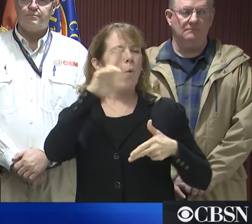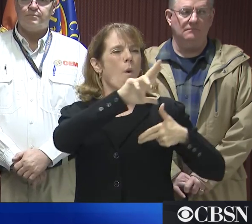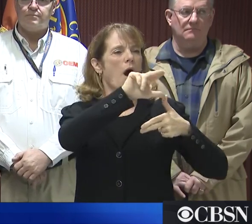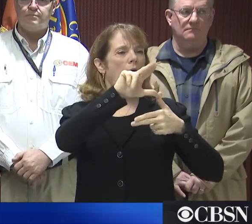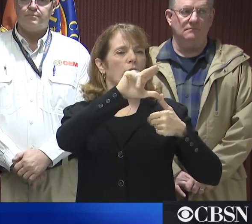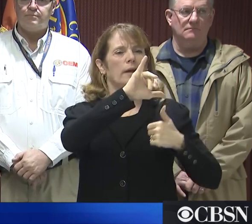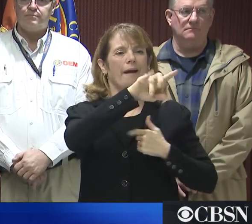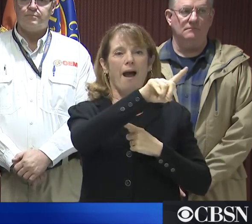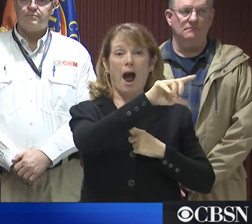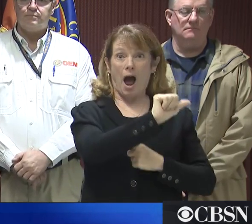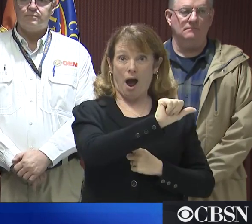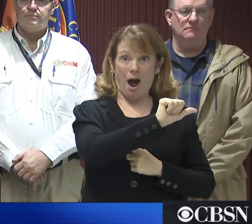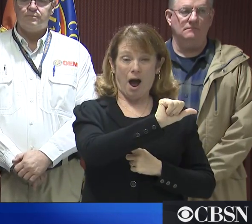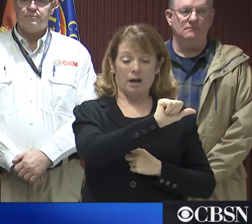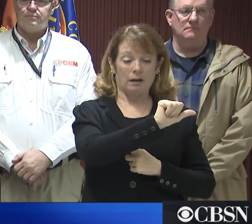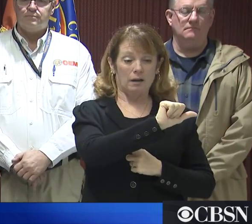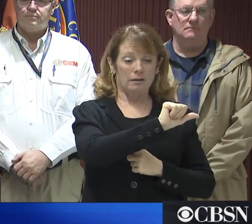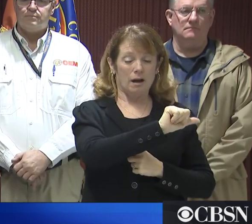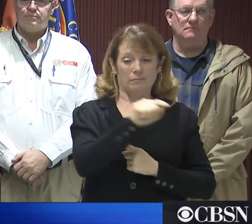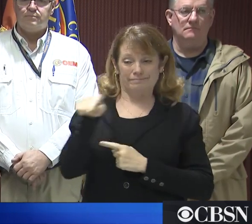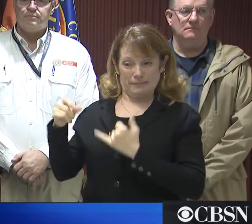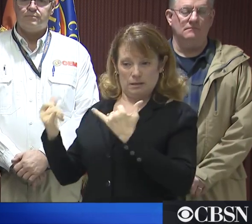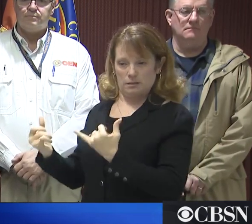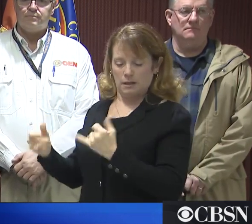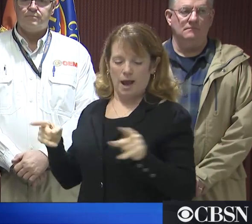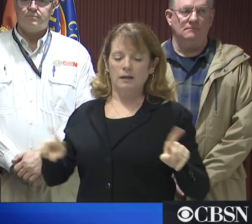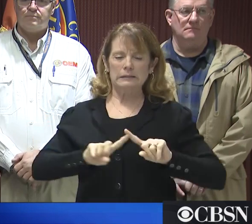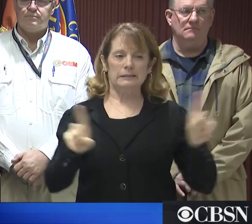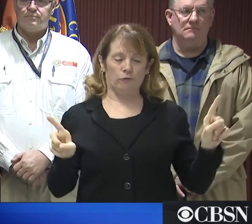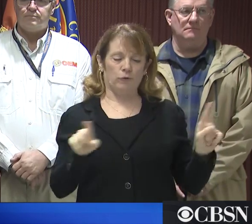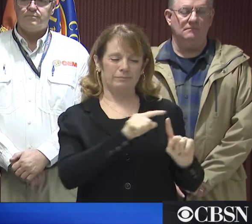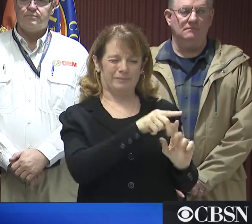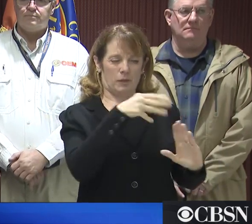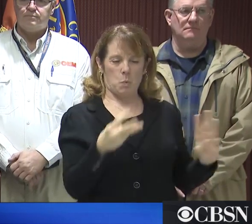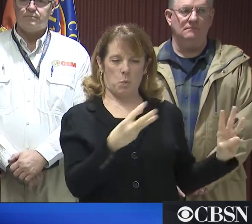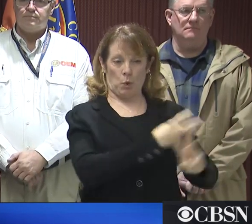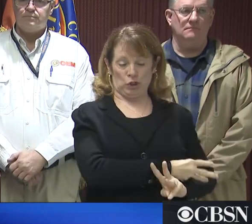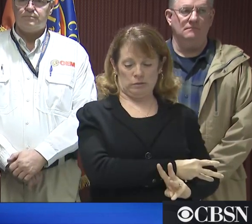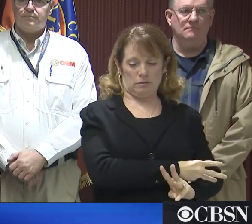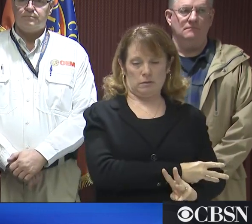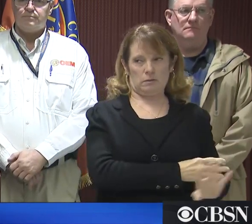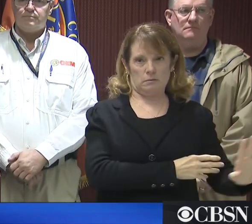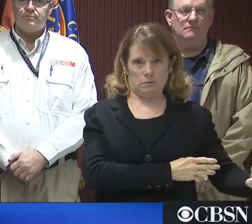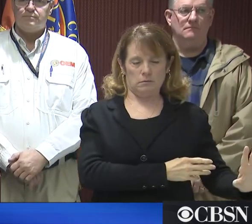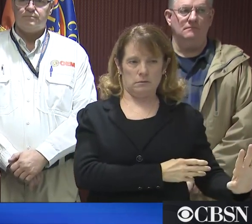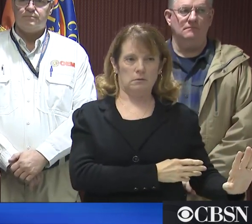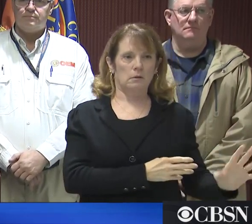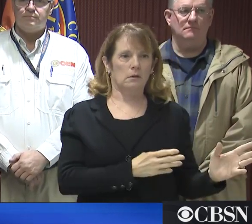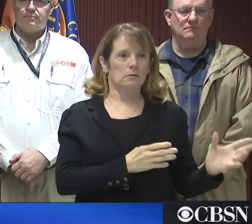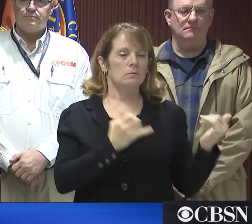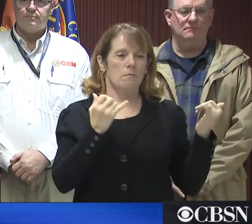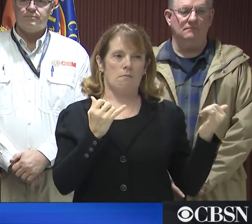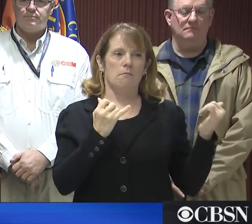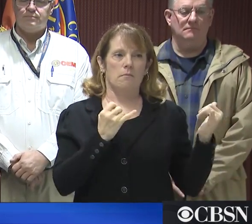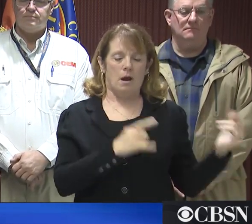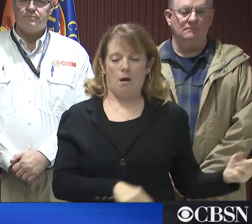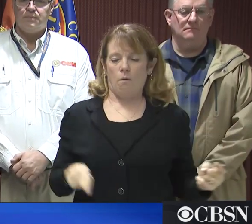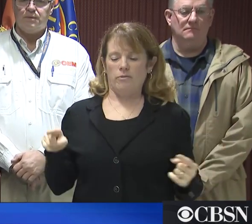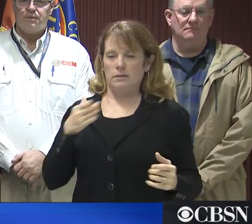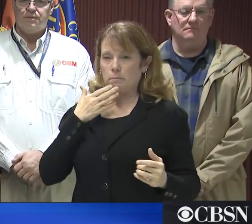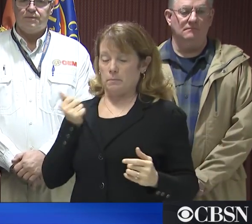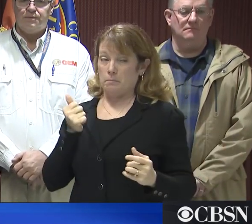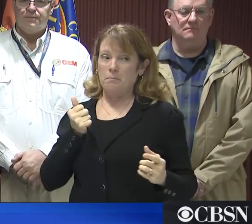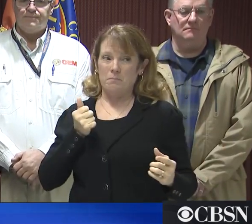Ida. We got three inches of rain within one hour with Ida. That was the most we've seen in an hour since we started keeping records in